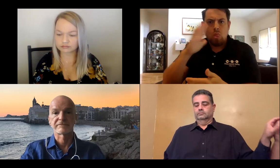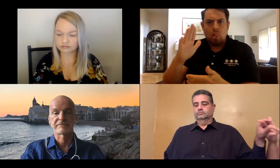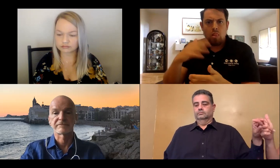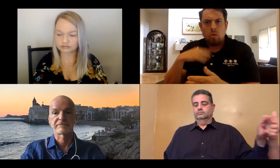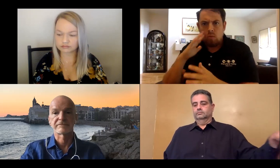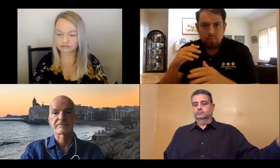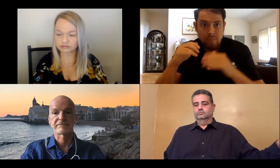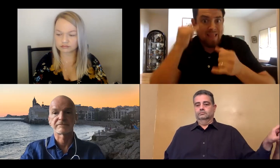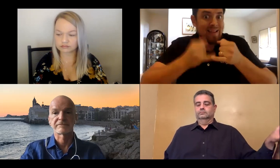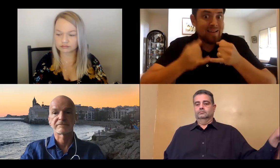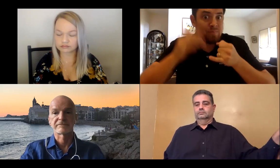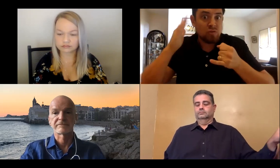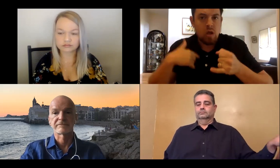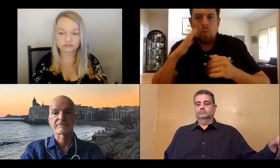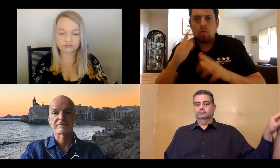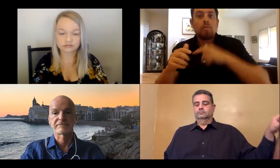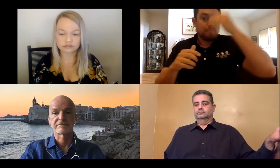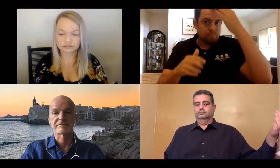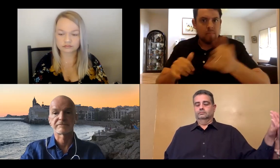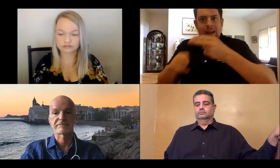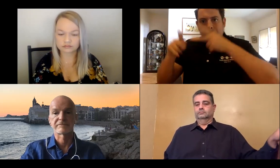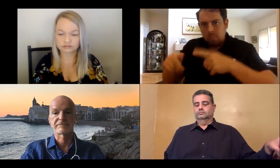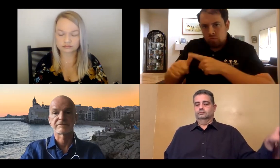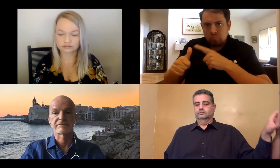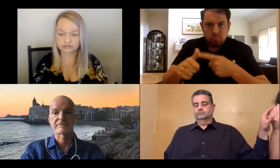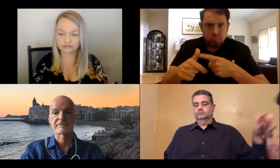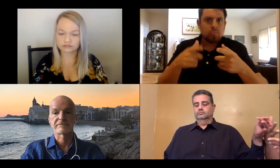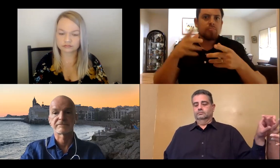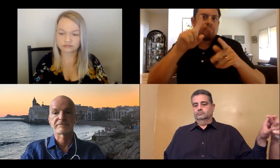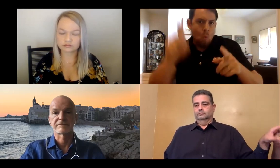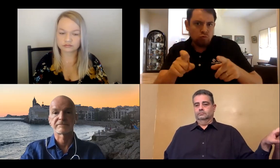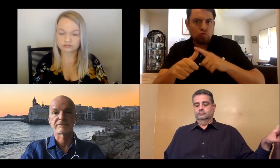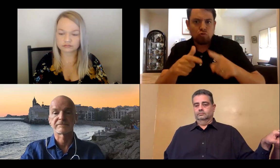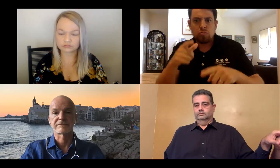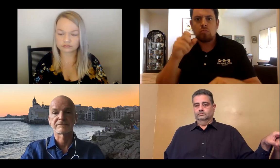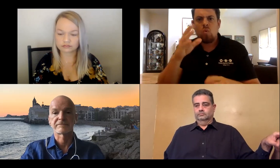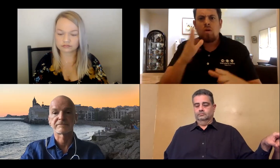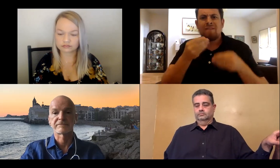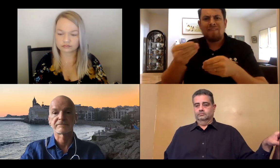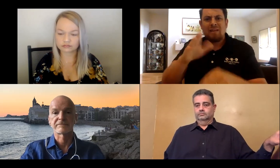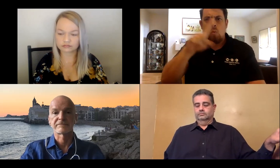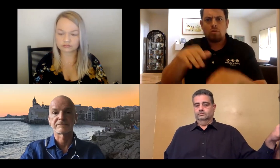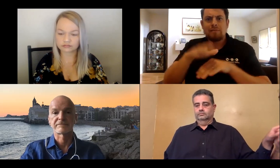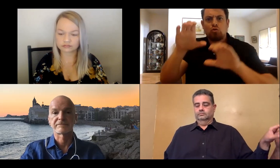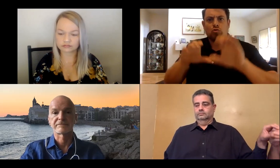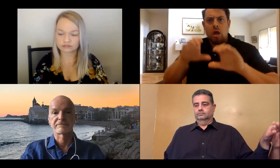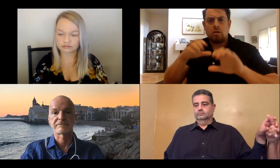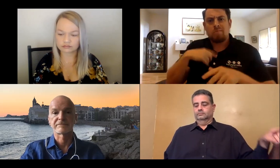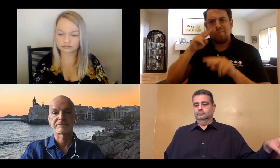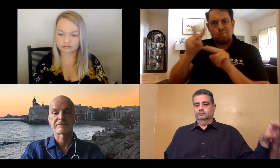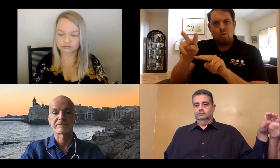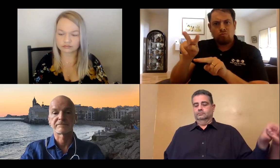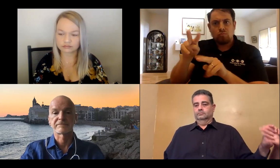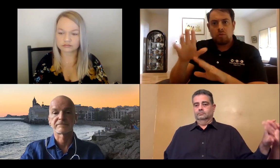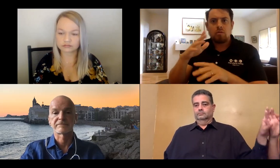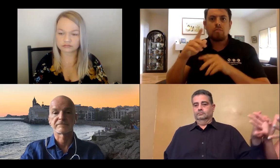the one monitoring that and keeping track of who has questions and in what order but we're not going to actually present the questions to the speakers until the